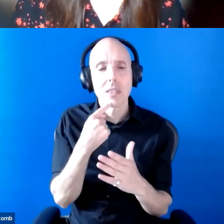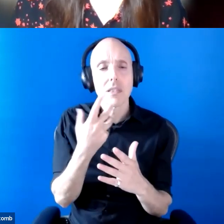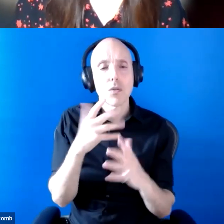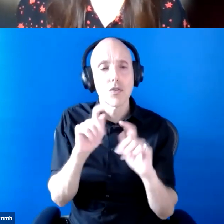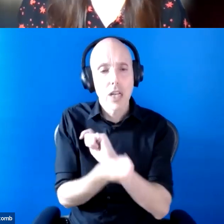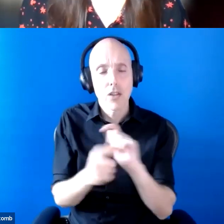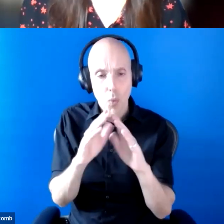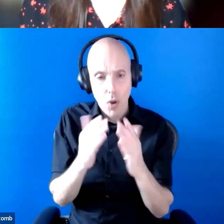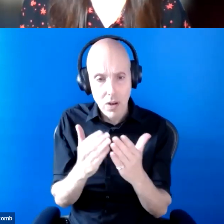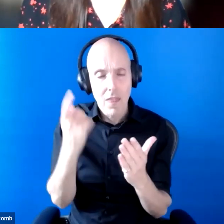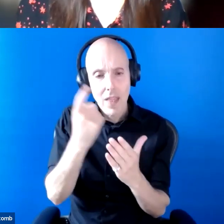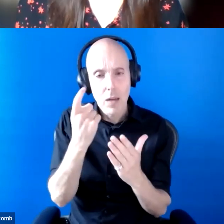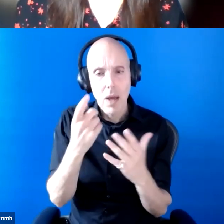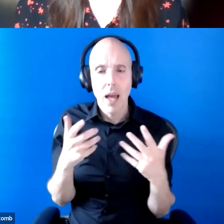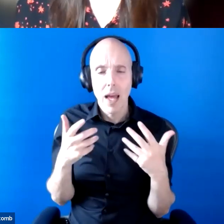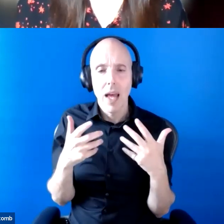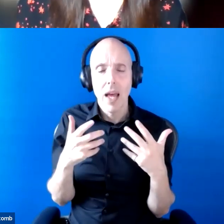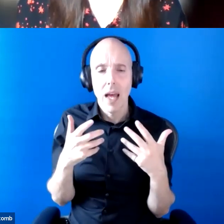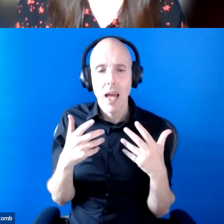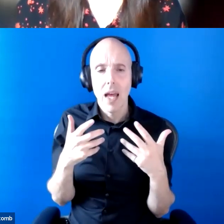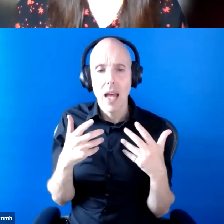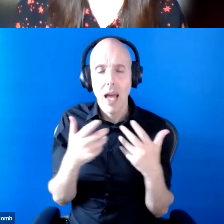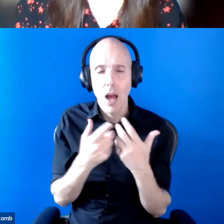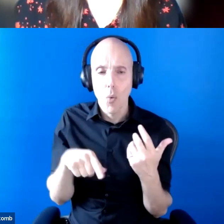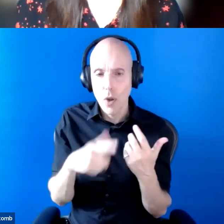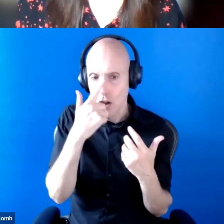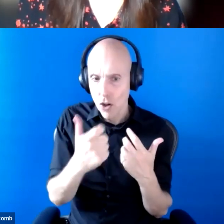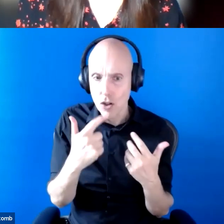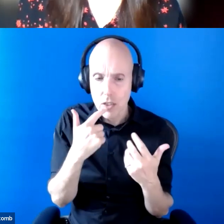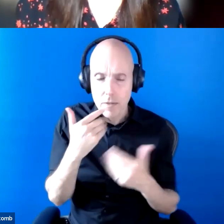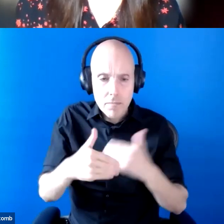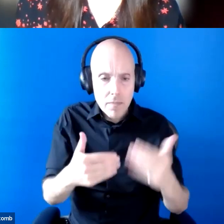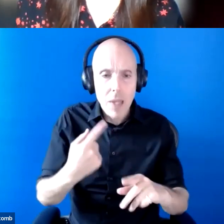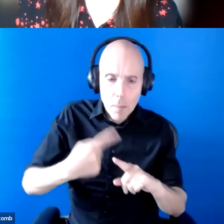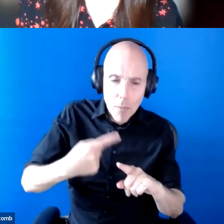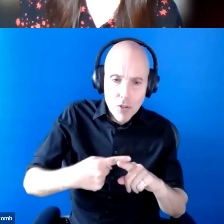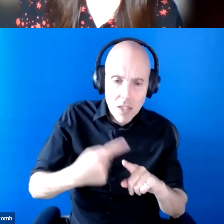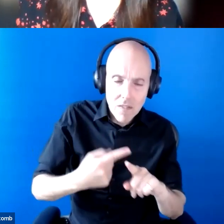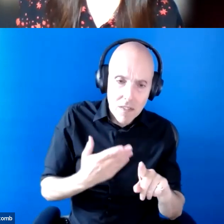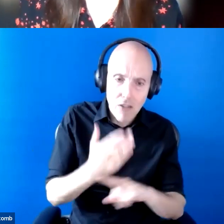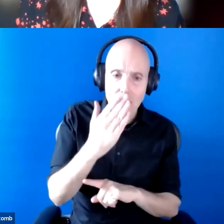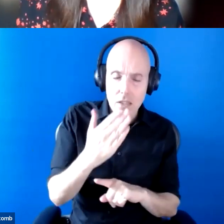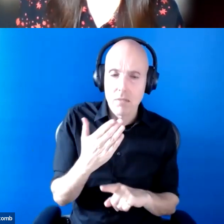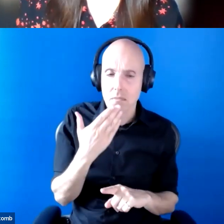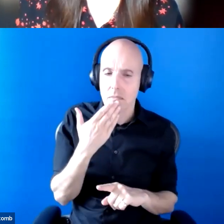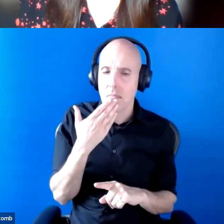thinking about the ways in which we might be able to move in more positive directions going forward. So thank you very much. was